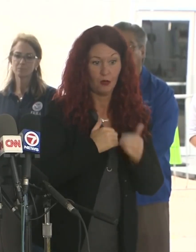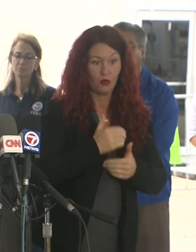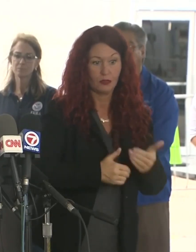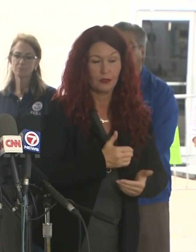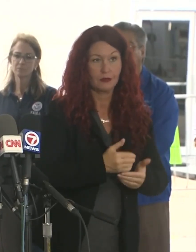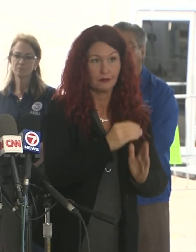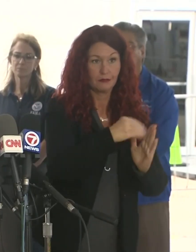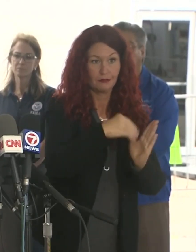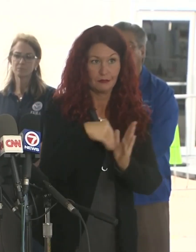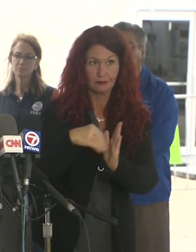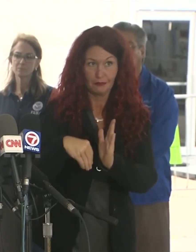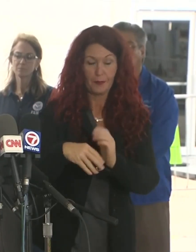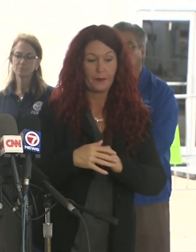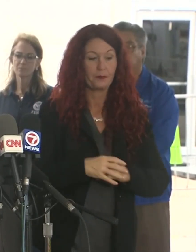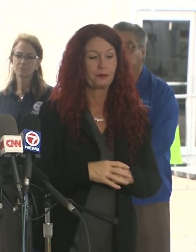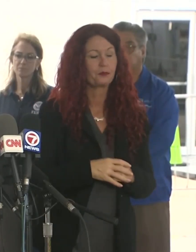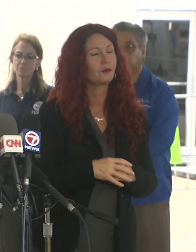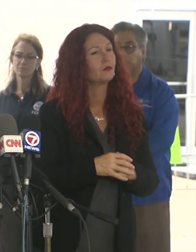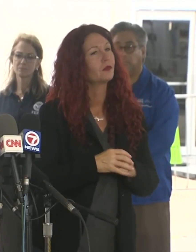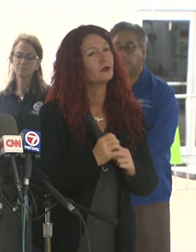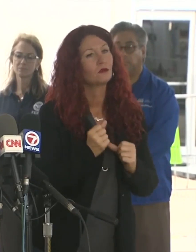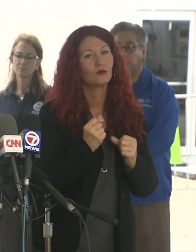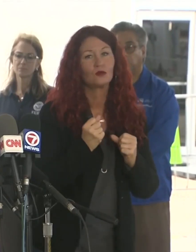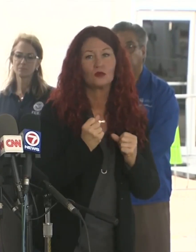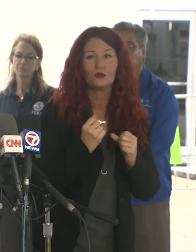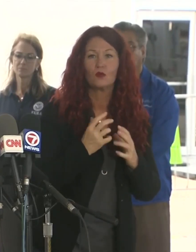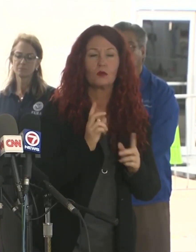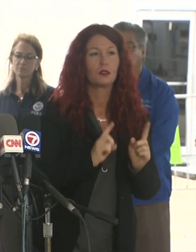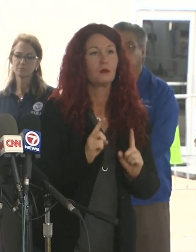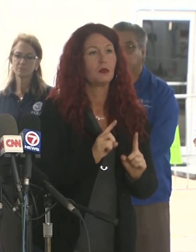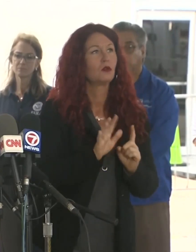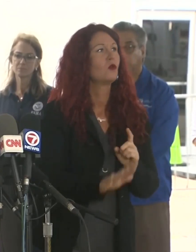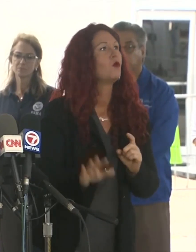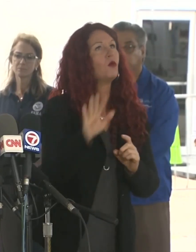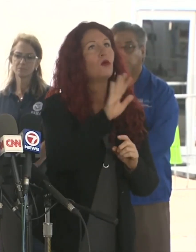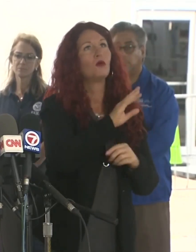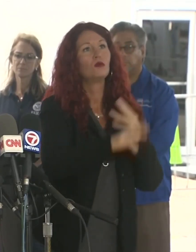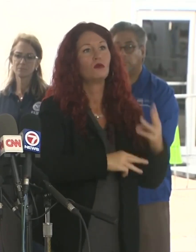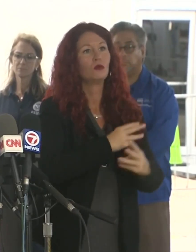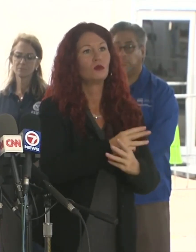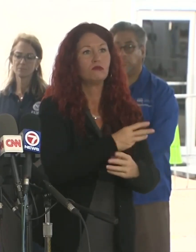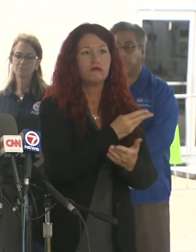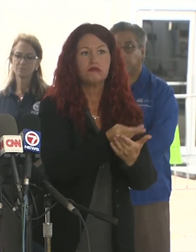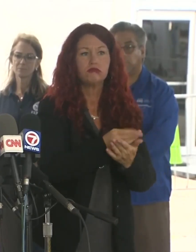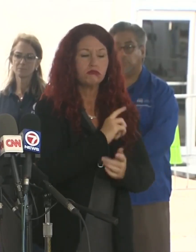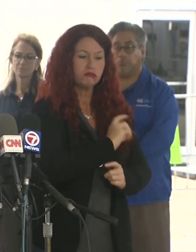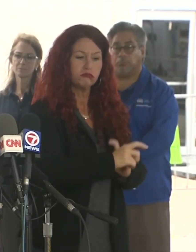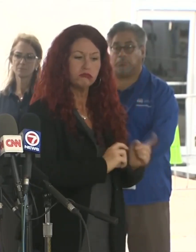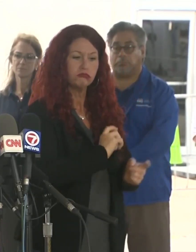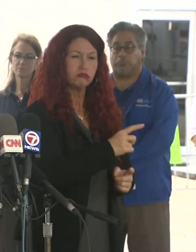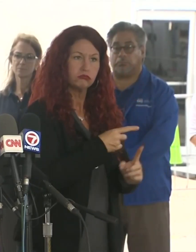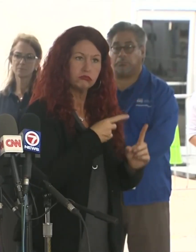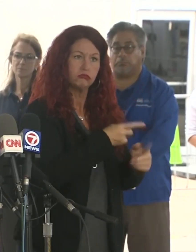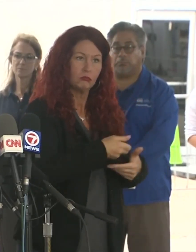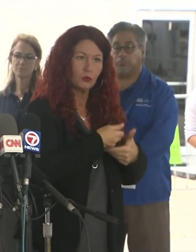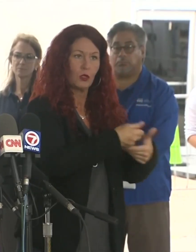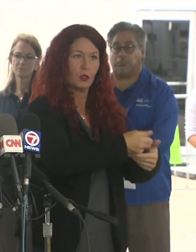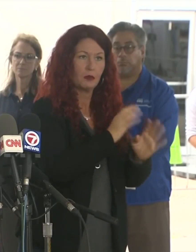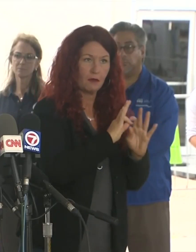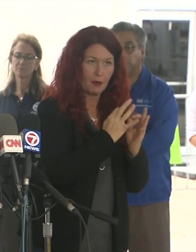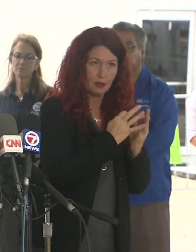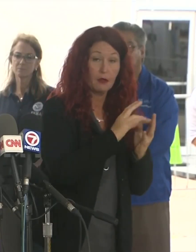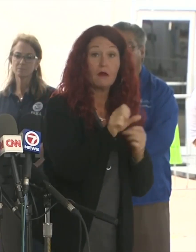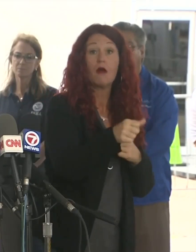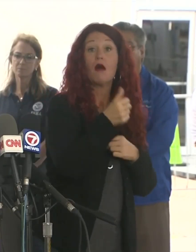we've received tremendous amount of funding to help these families. And through the Support Surfside Fund,